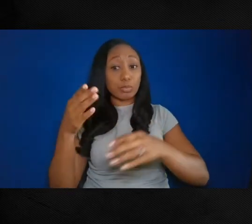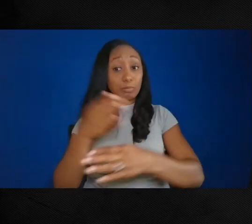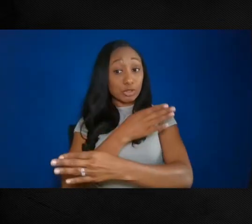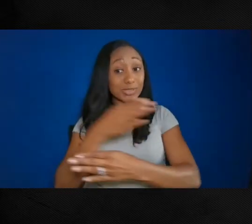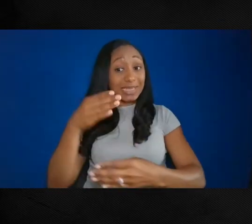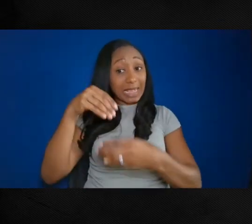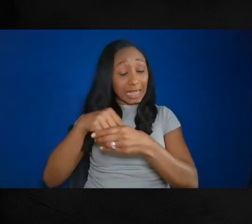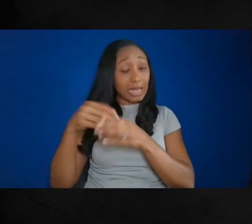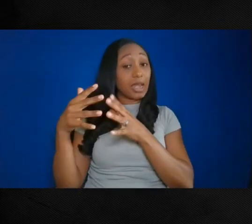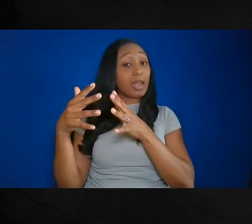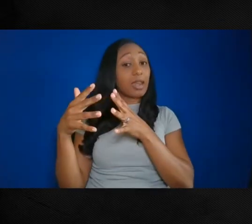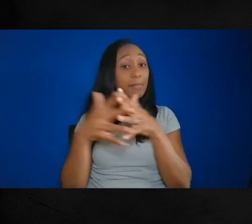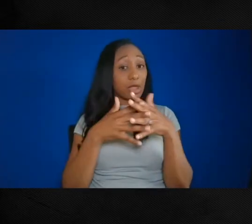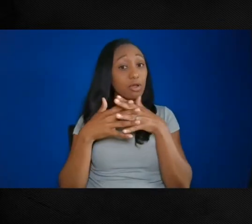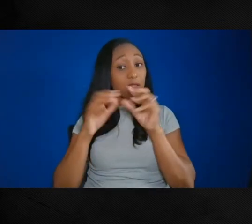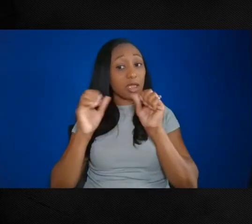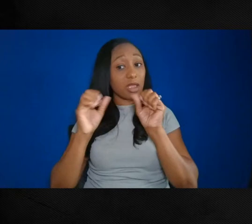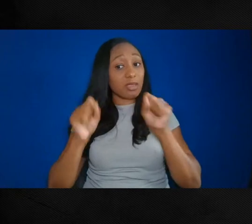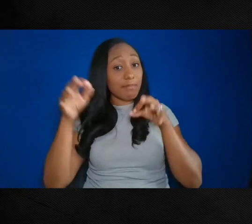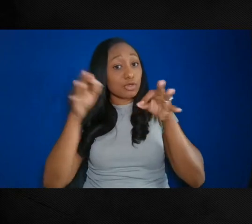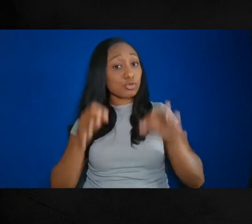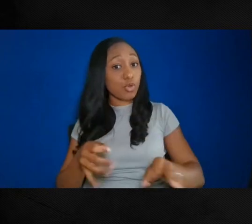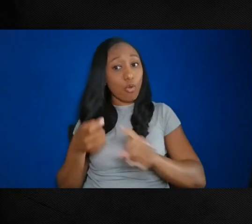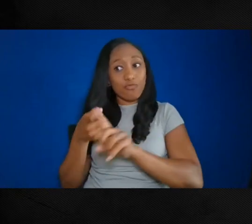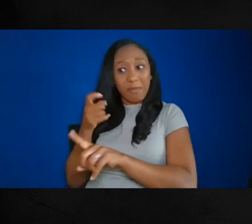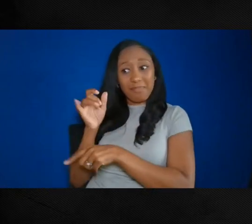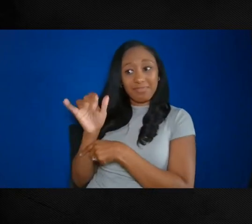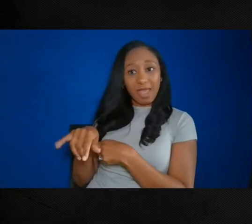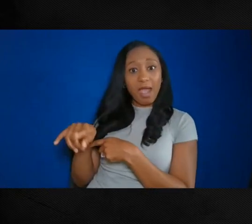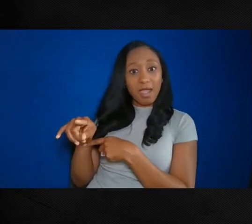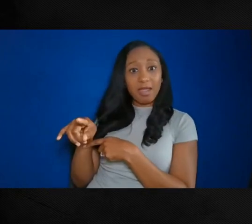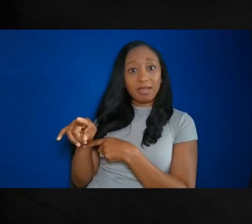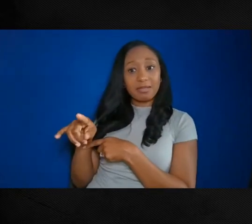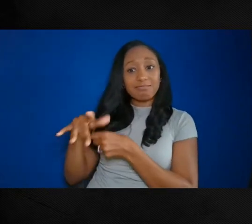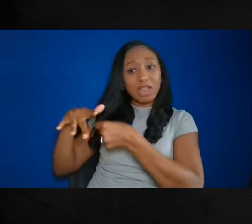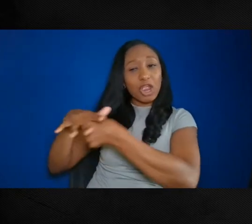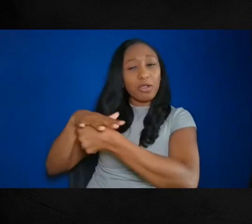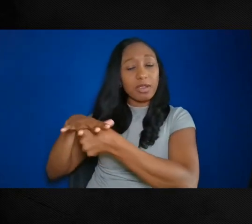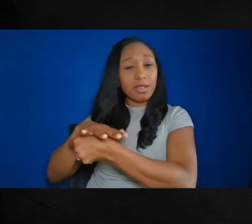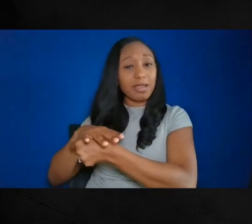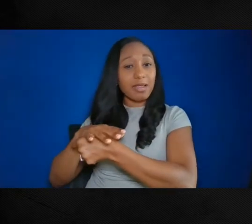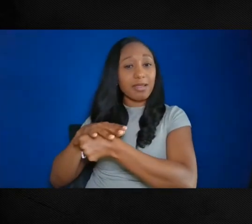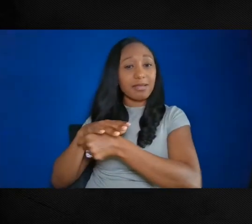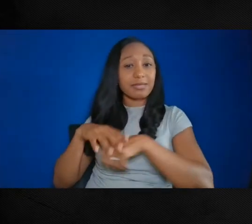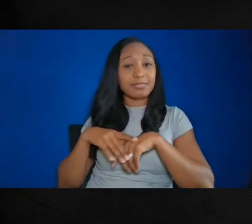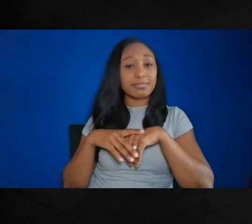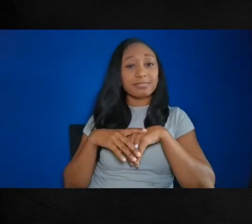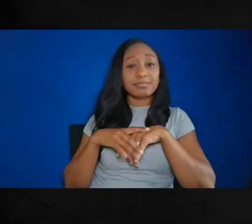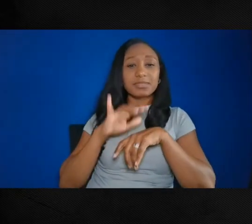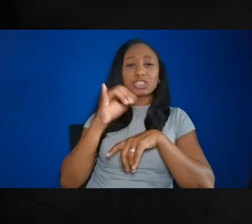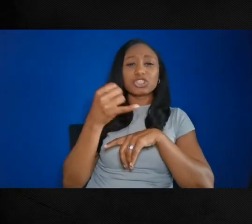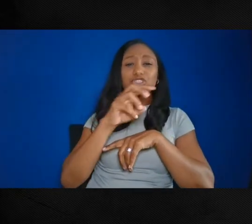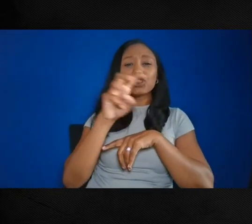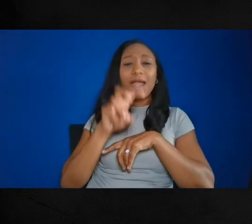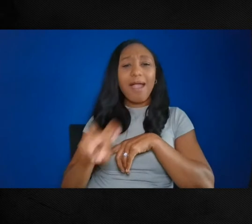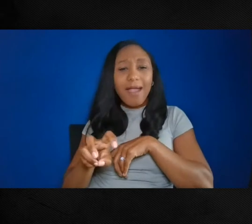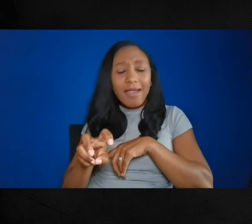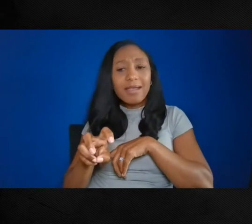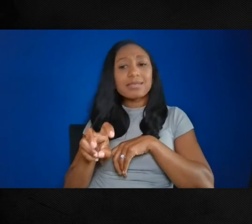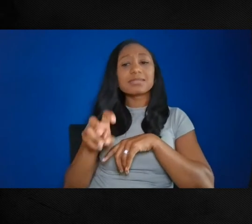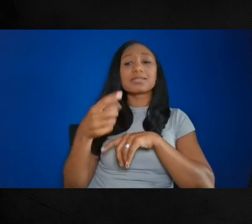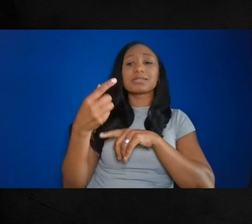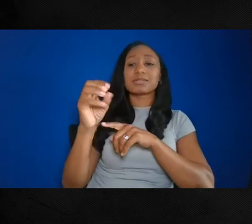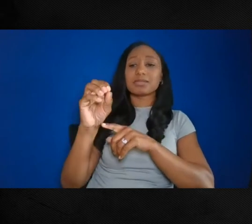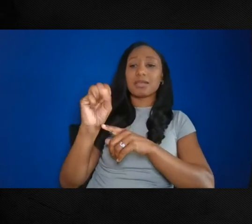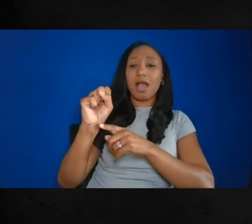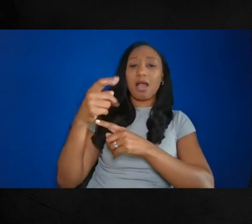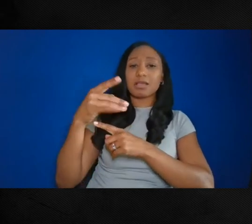America can be told from from shores. From blues and jazz and gospel and R&B all the